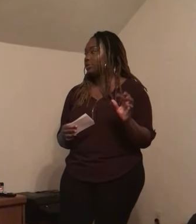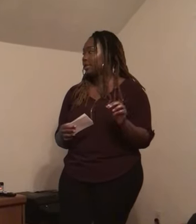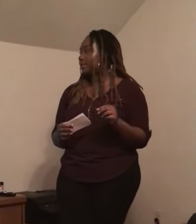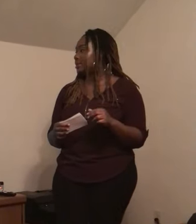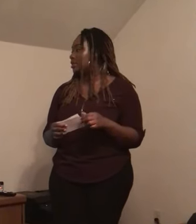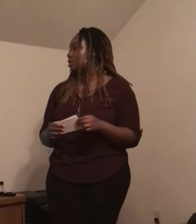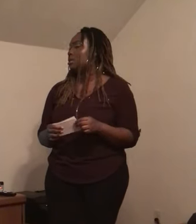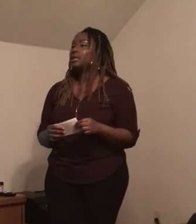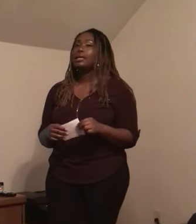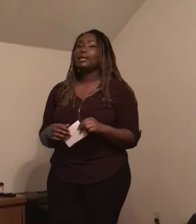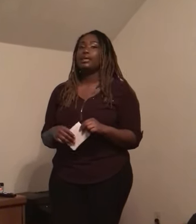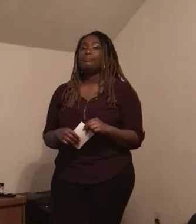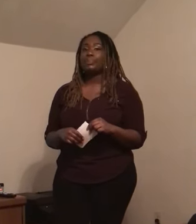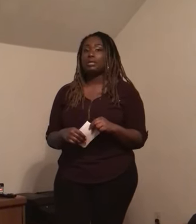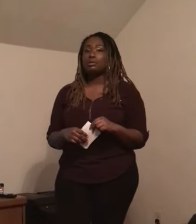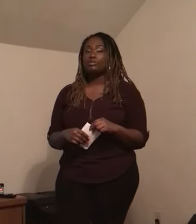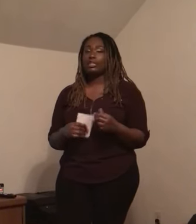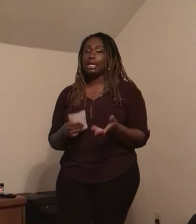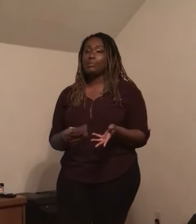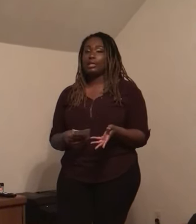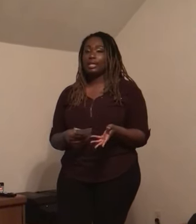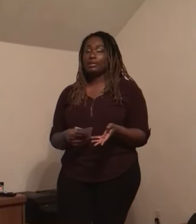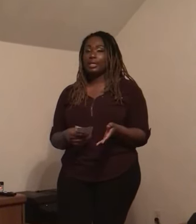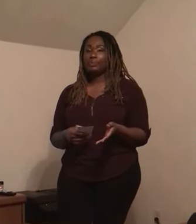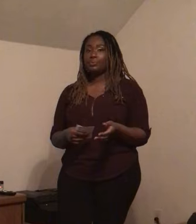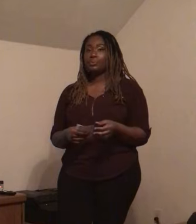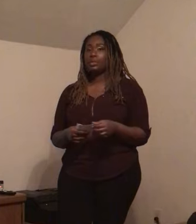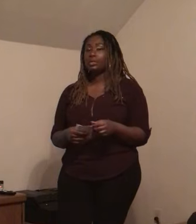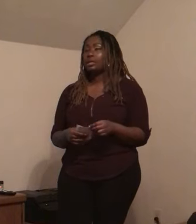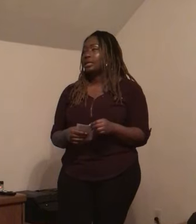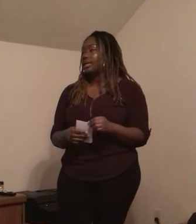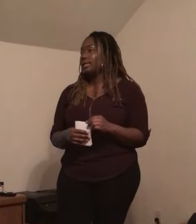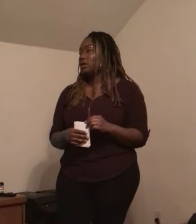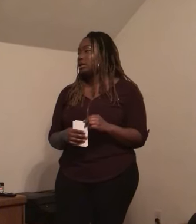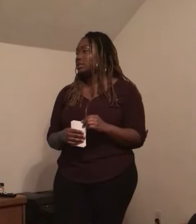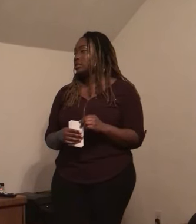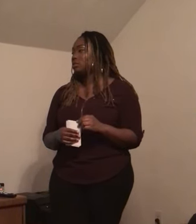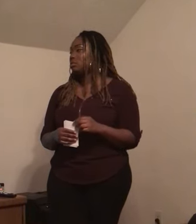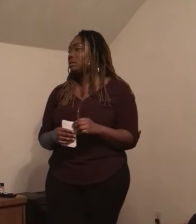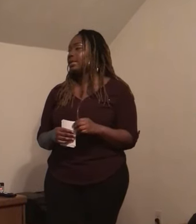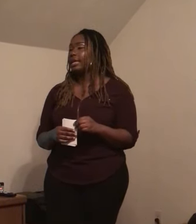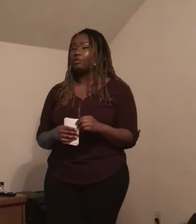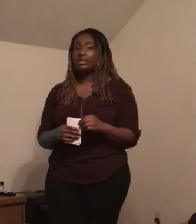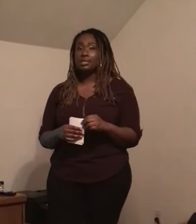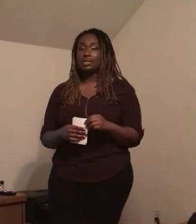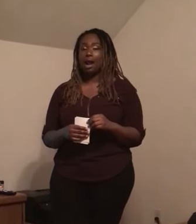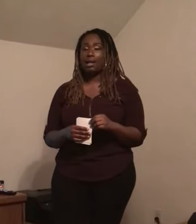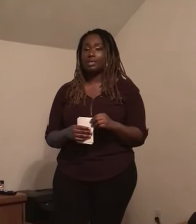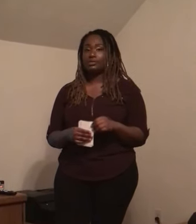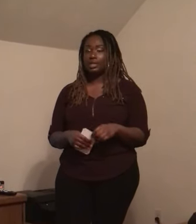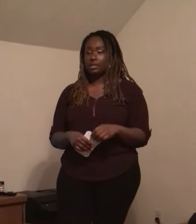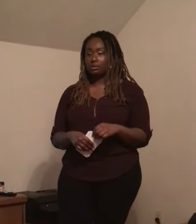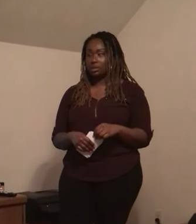your hands. It builds vocabulary. It also increases cognitive skills,